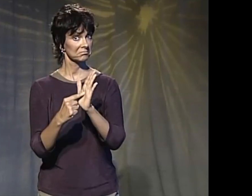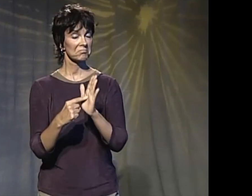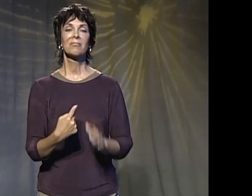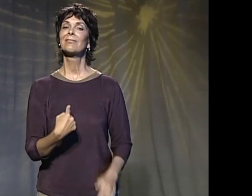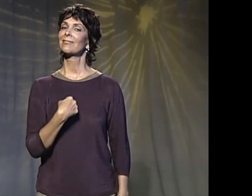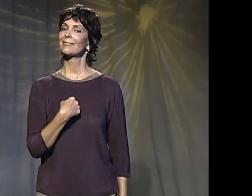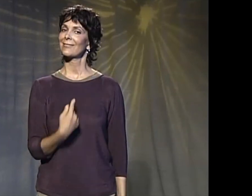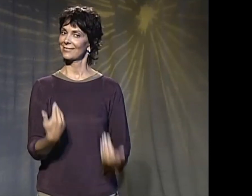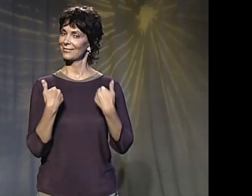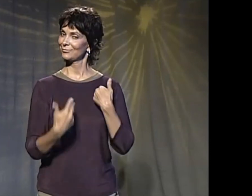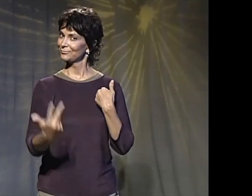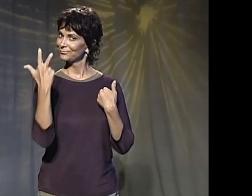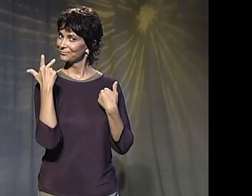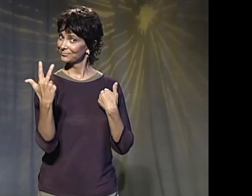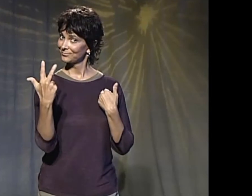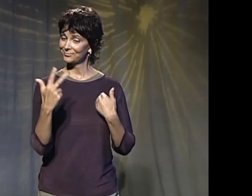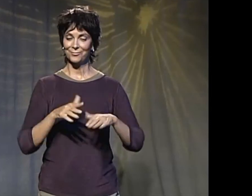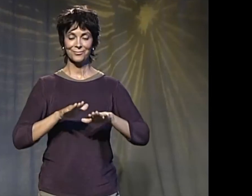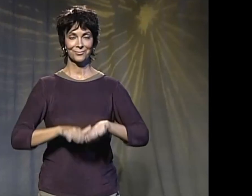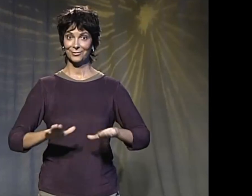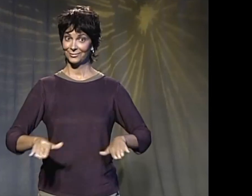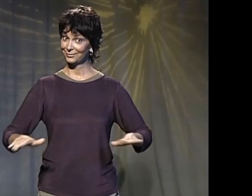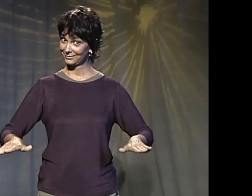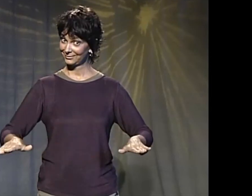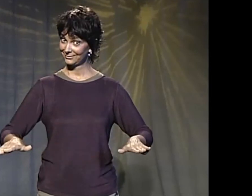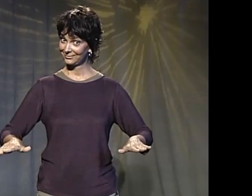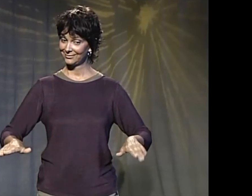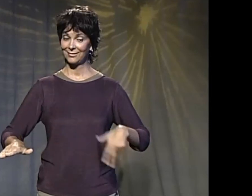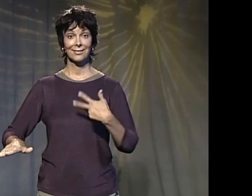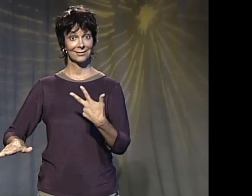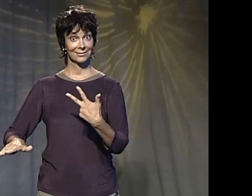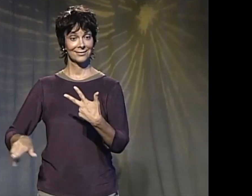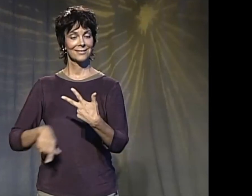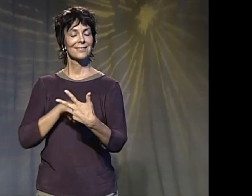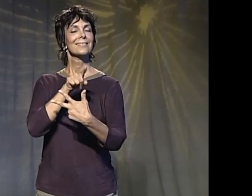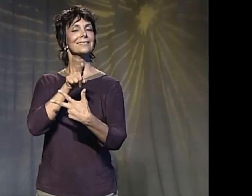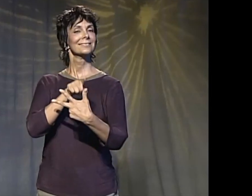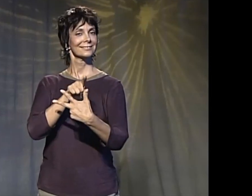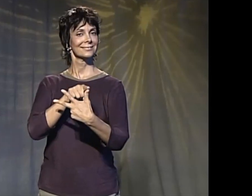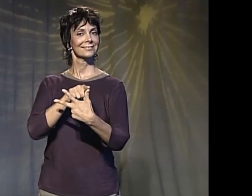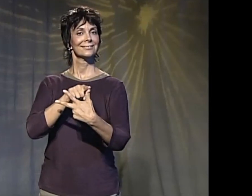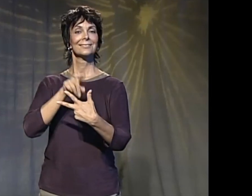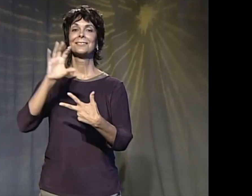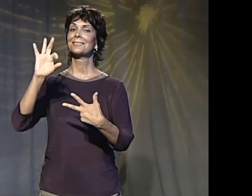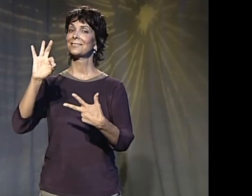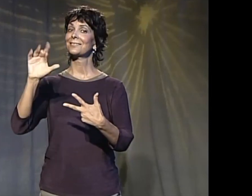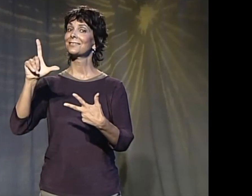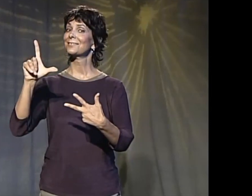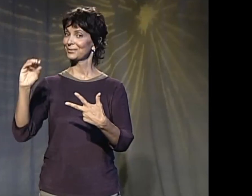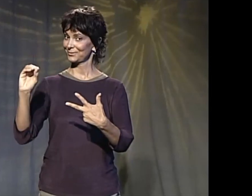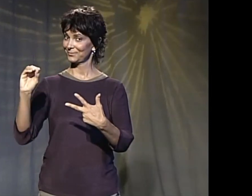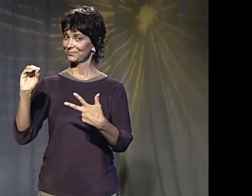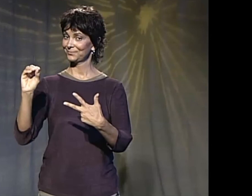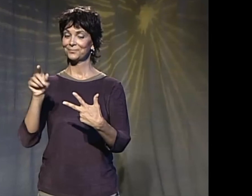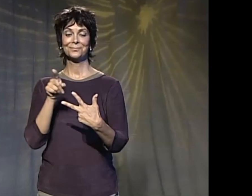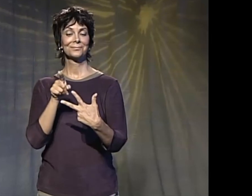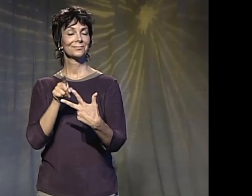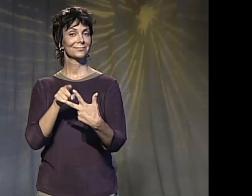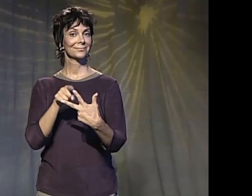So for example, I have three children. I'm going to put my left hand up and then I'm going to spell their... Point to the first one and say